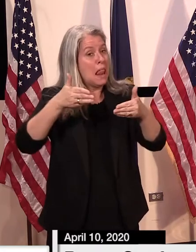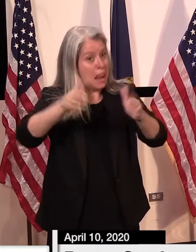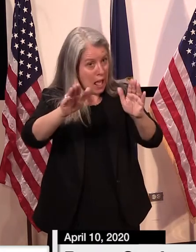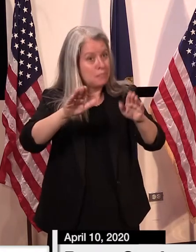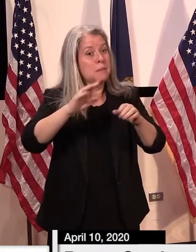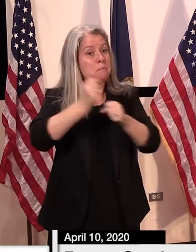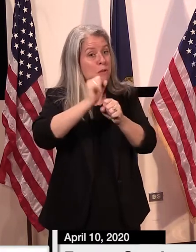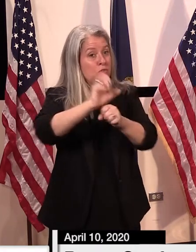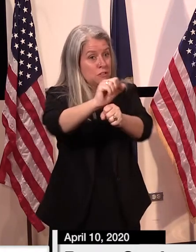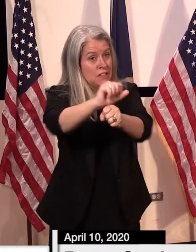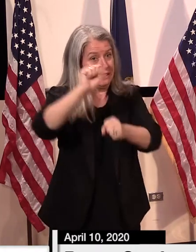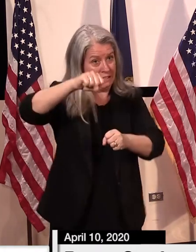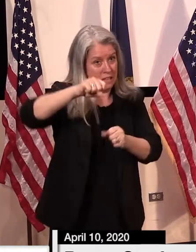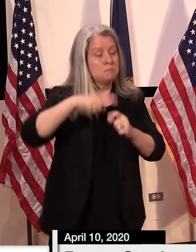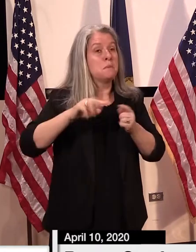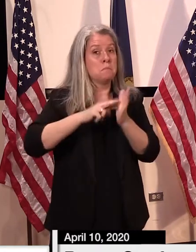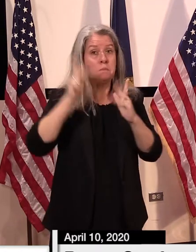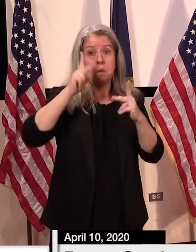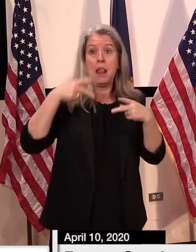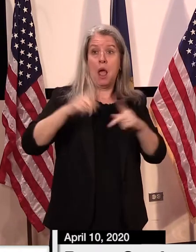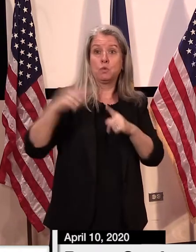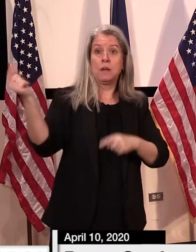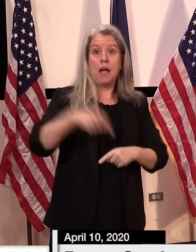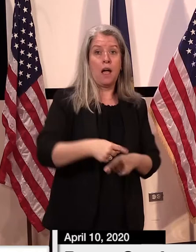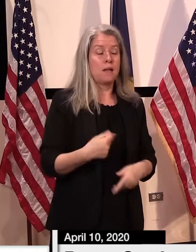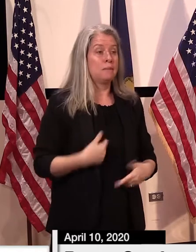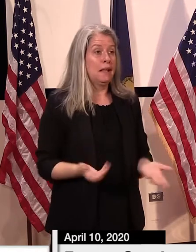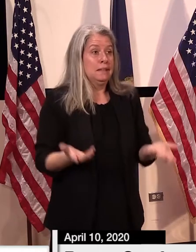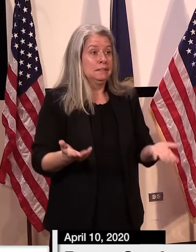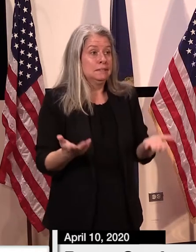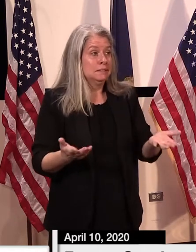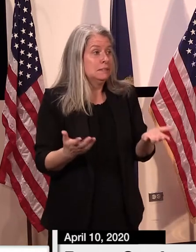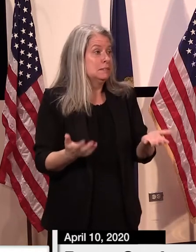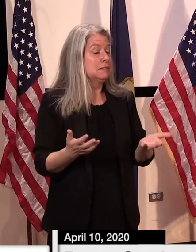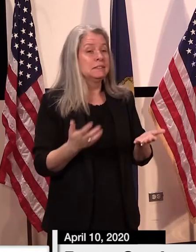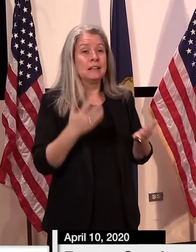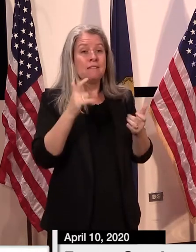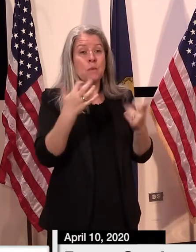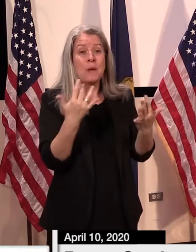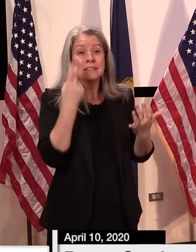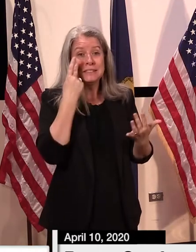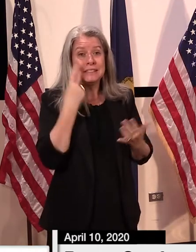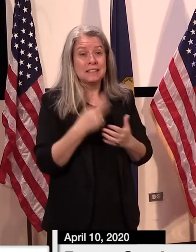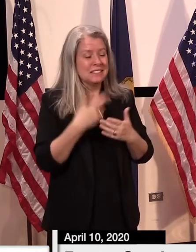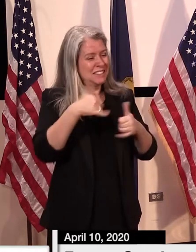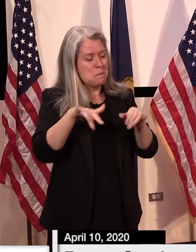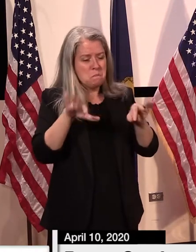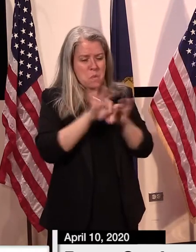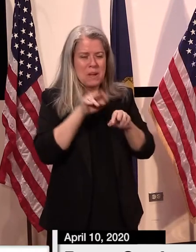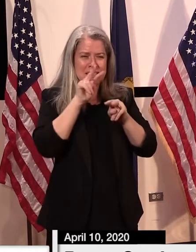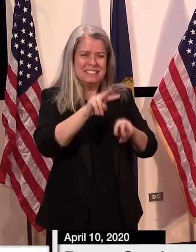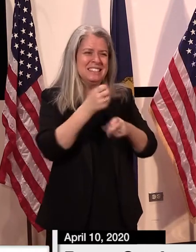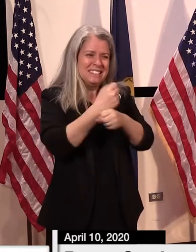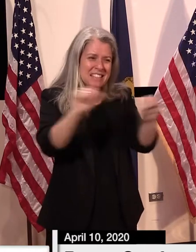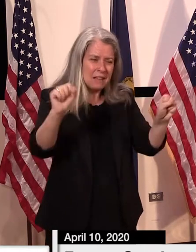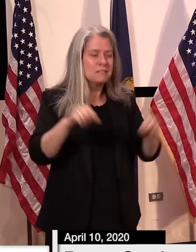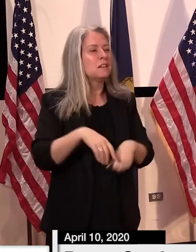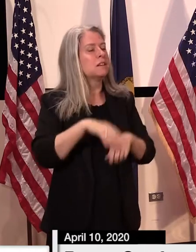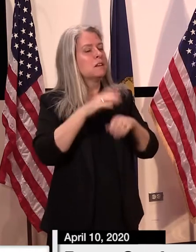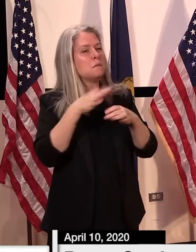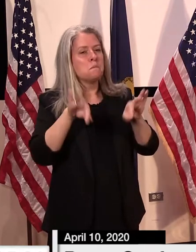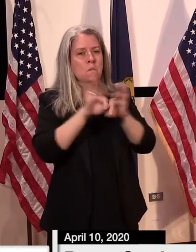And that's why it's so important to see, to make sure that we don't overwhelm our healthcare system and that we don't, that we don't